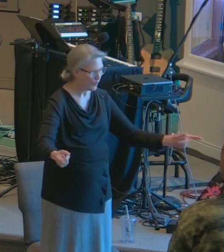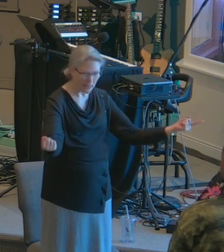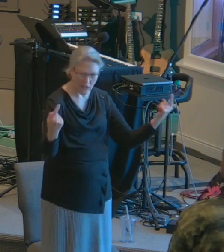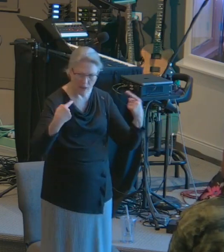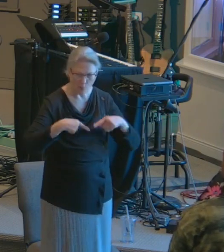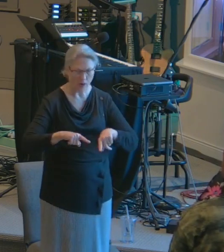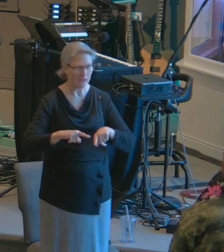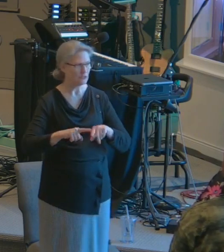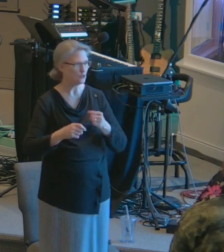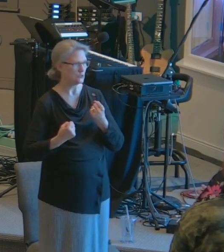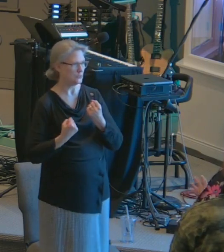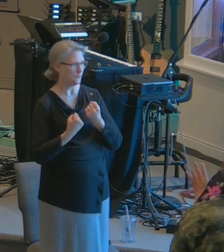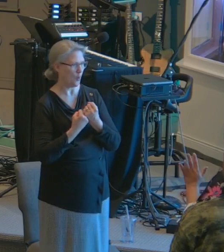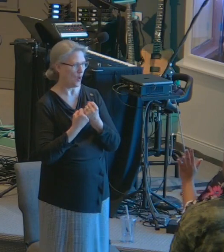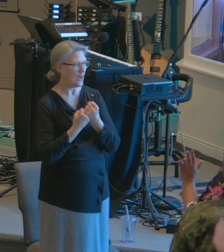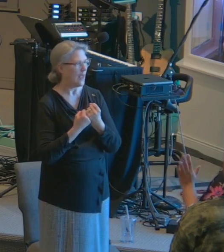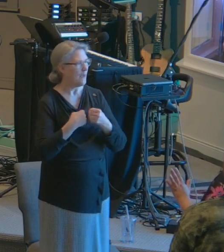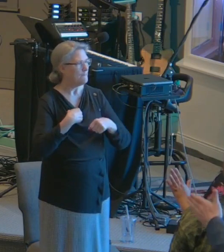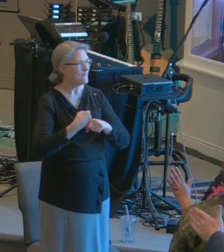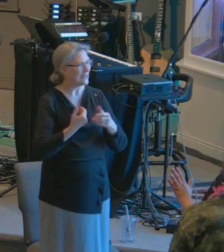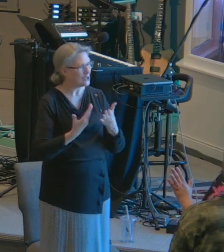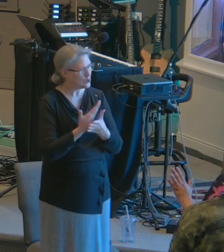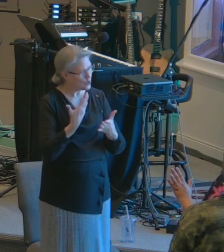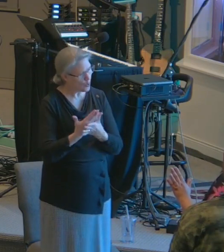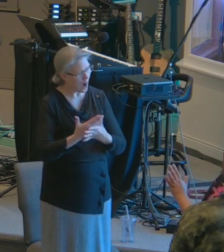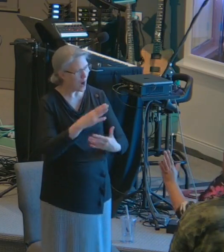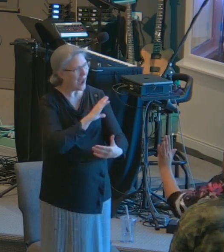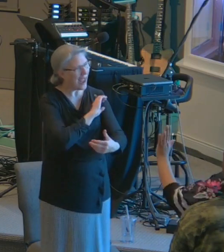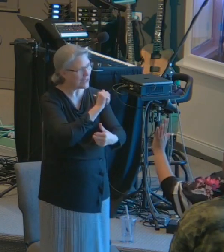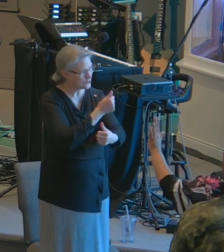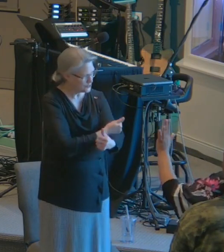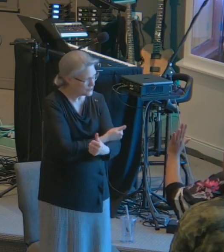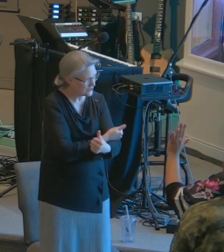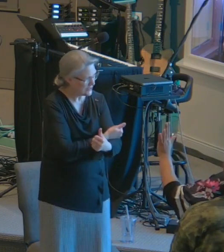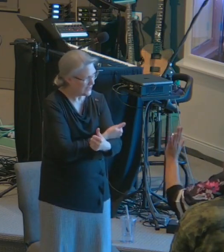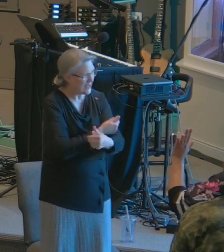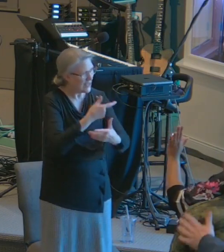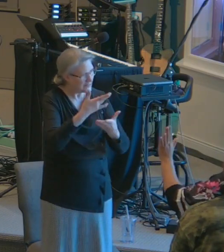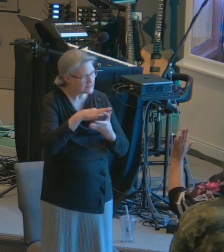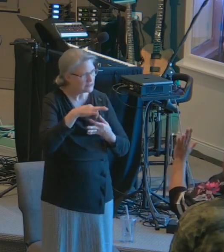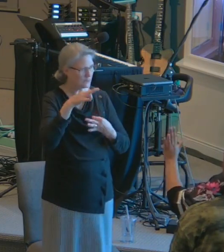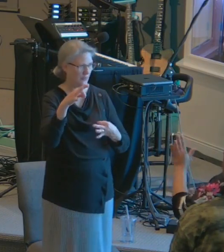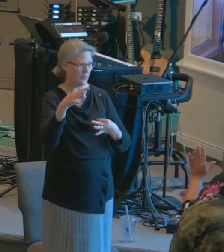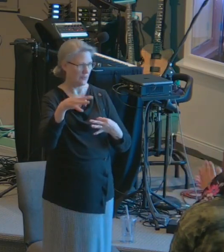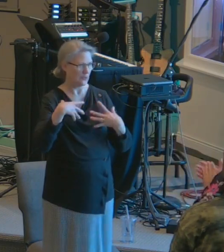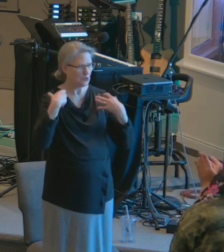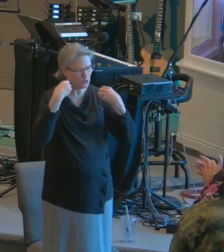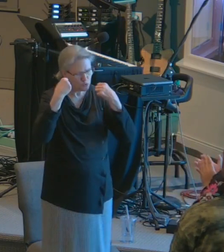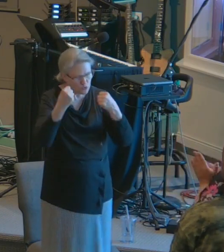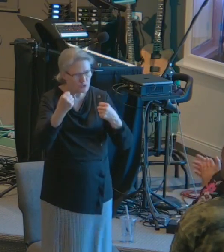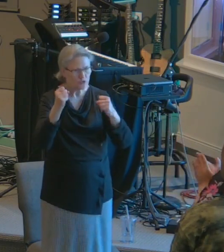to go out and become the ambassadors that God has appointed.